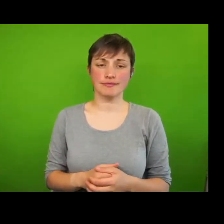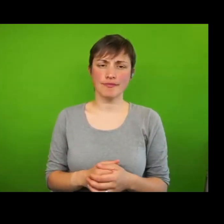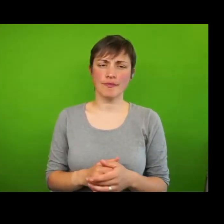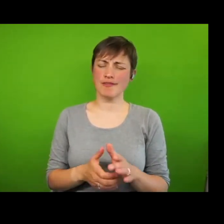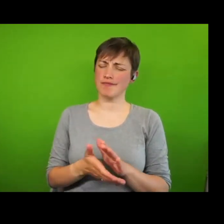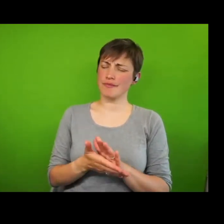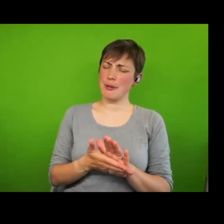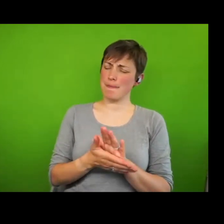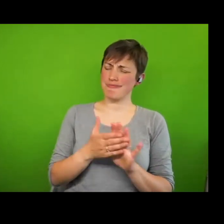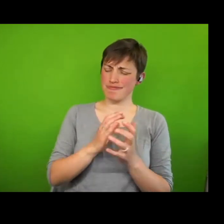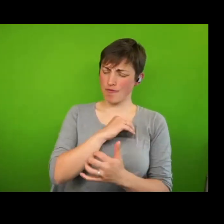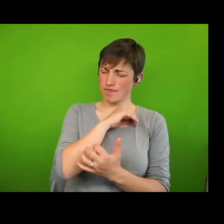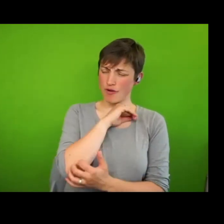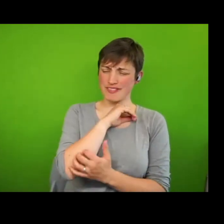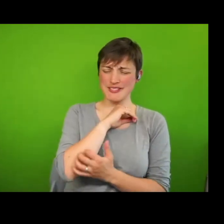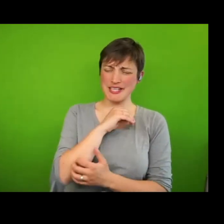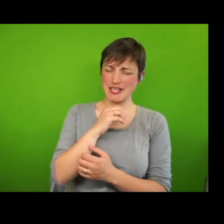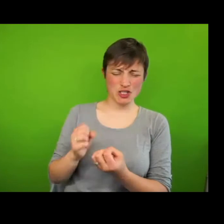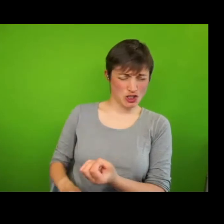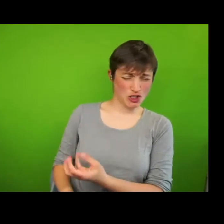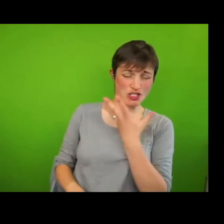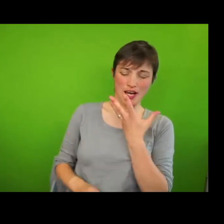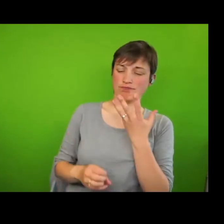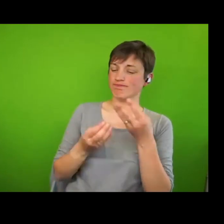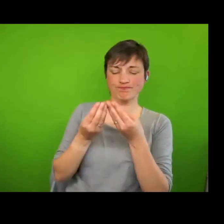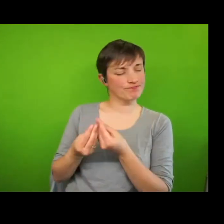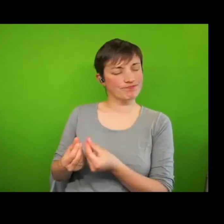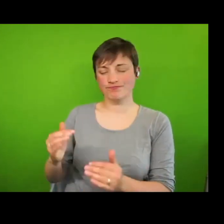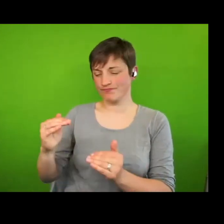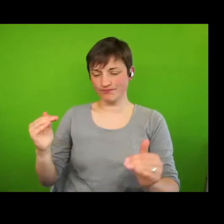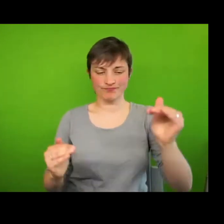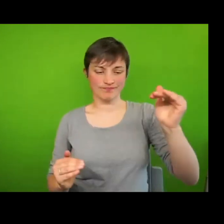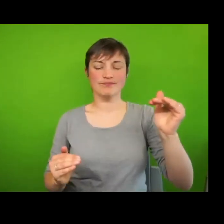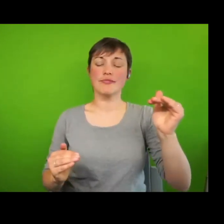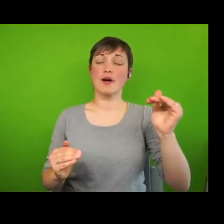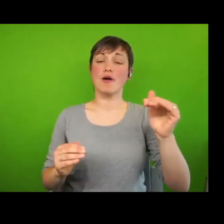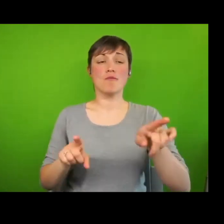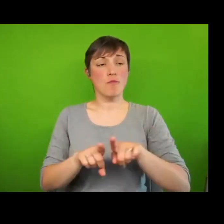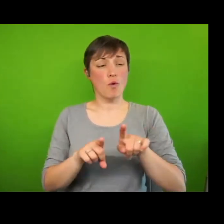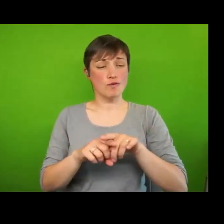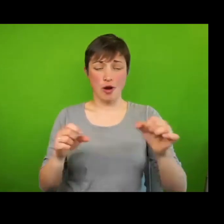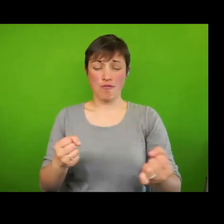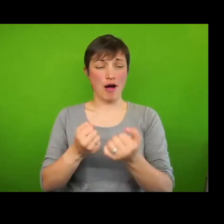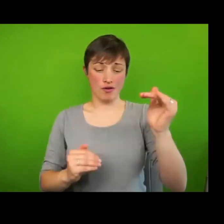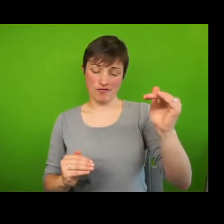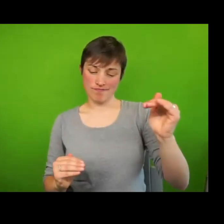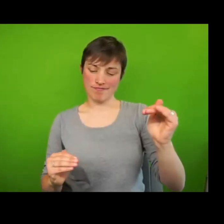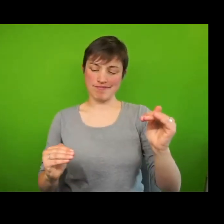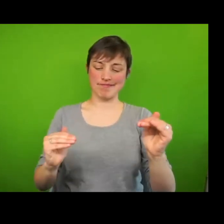social relation, and to challenge the power imbalance that shapes this social relation.